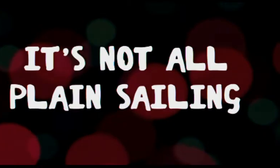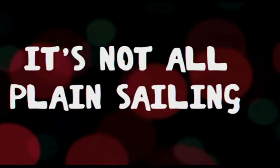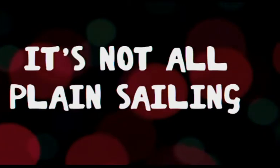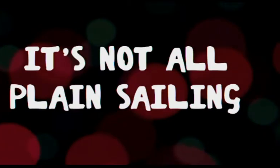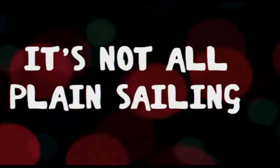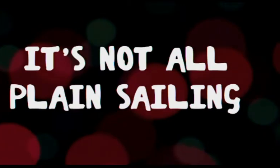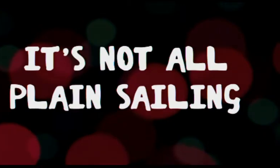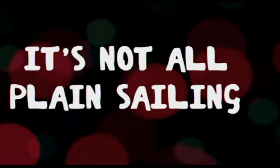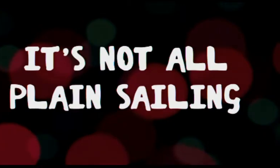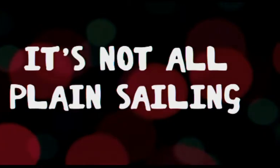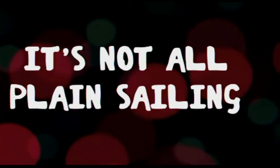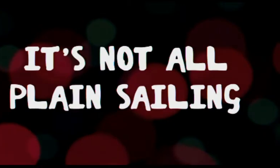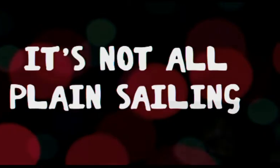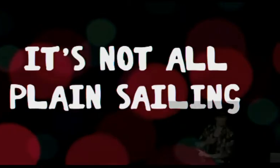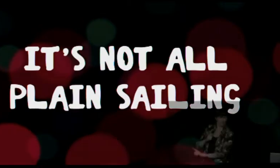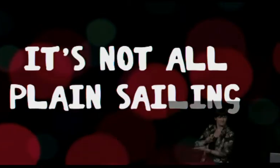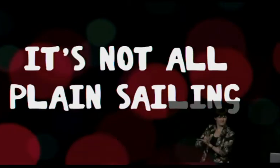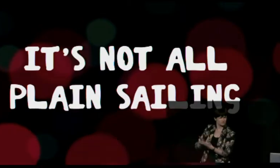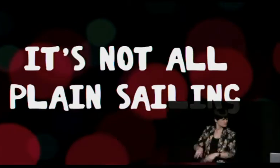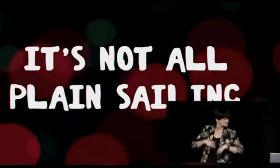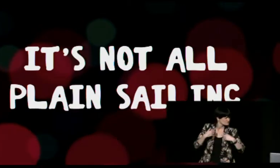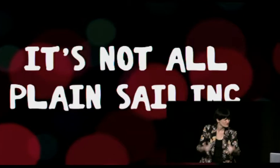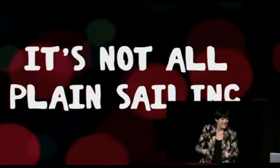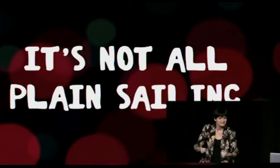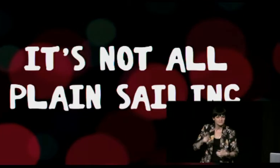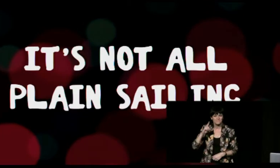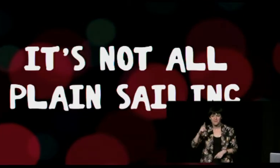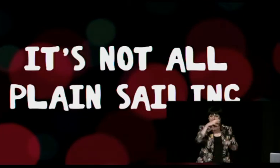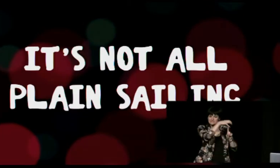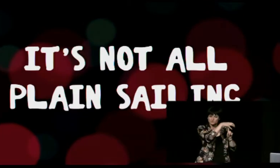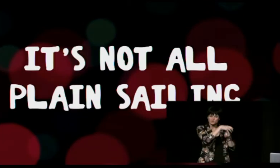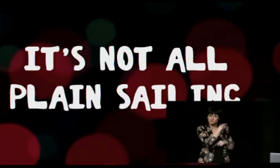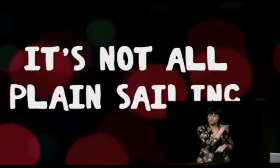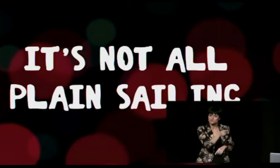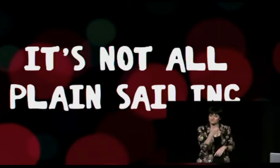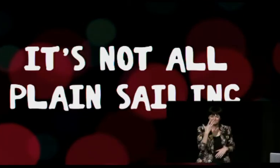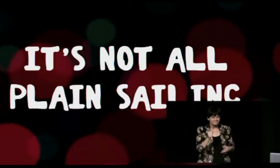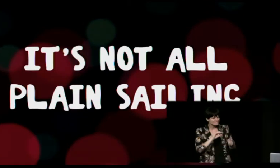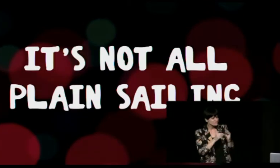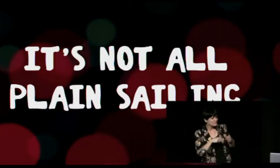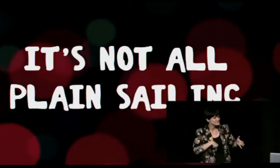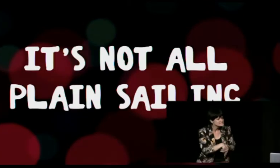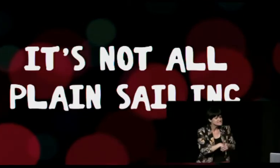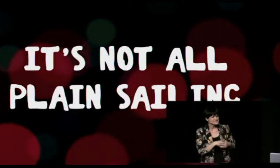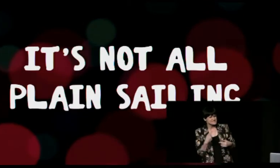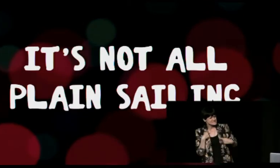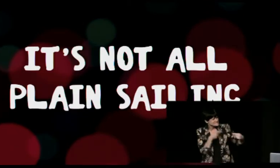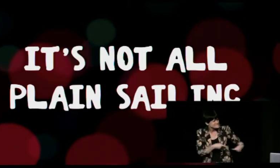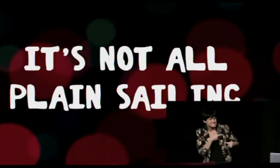So I've mentioned a few successes so far but it hasn't been plain sailing as I said to you before some videos are owned by private individuals